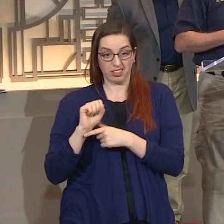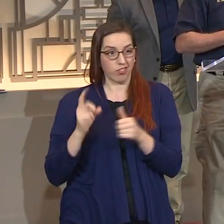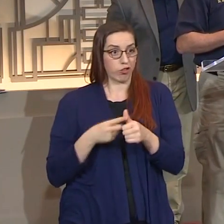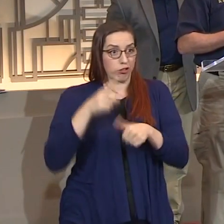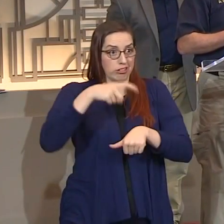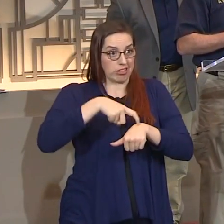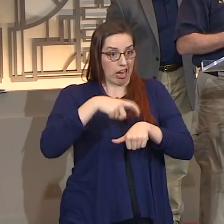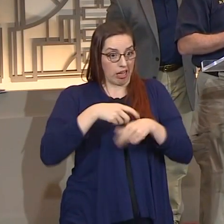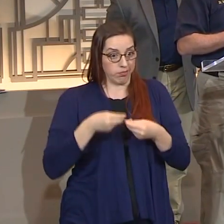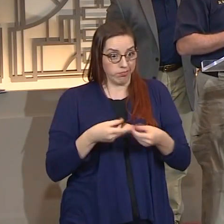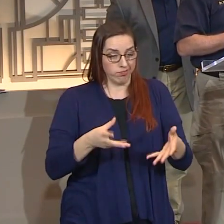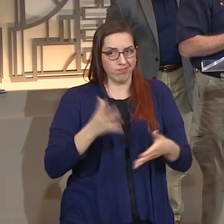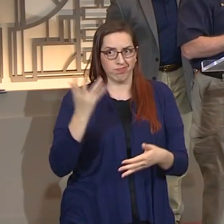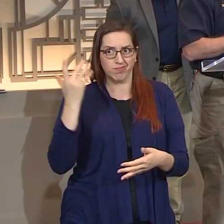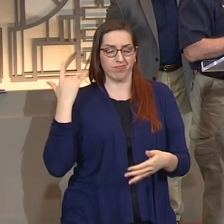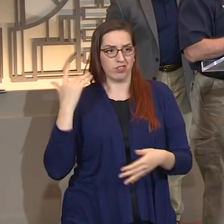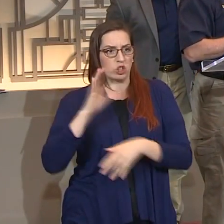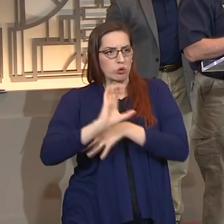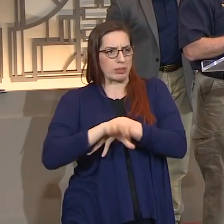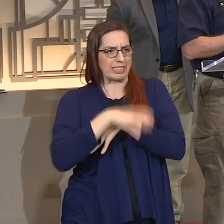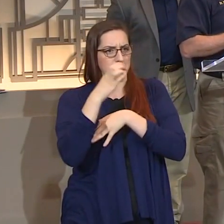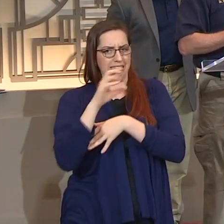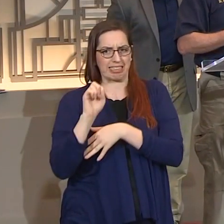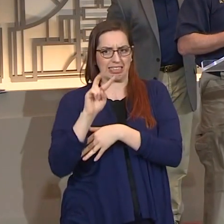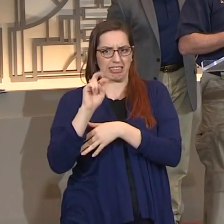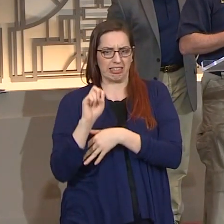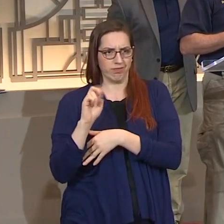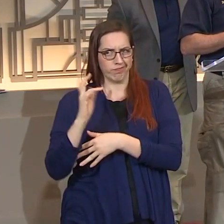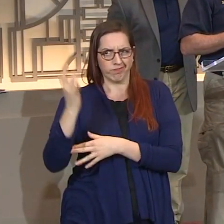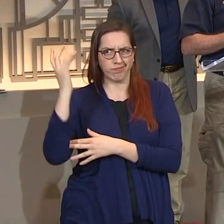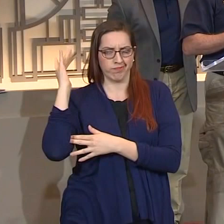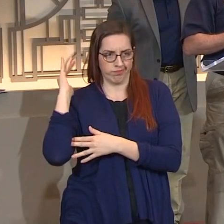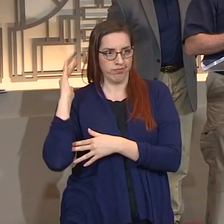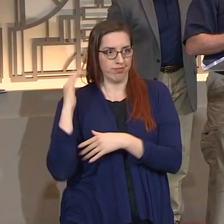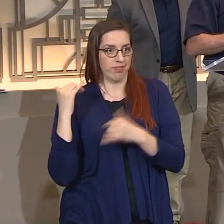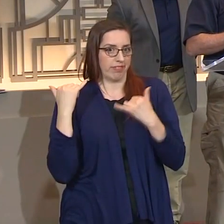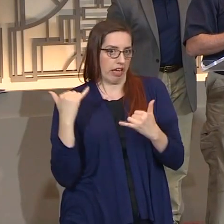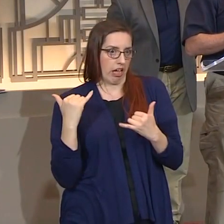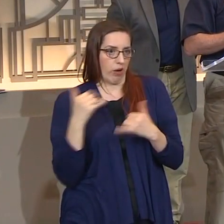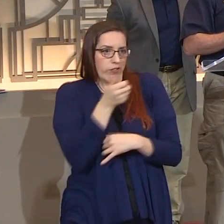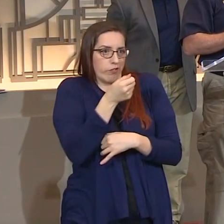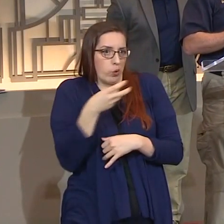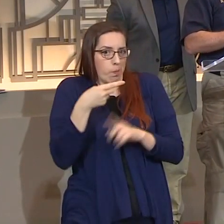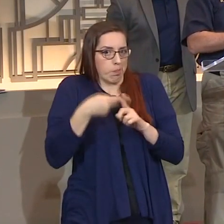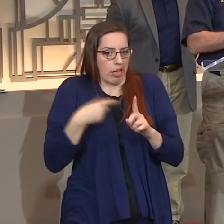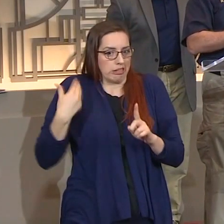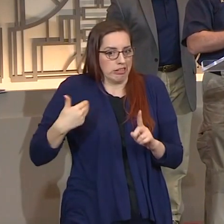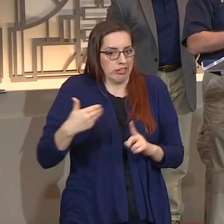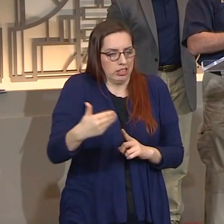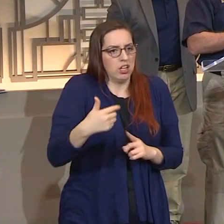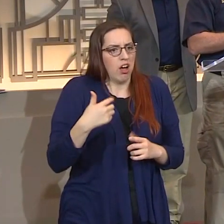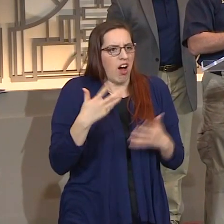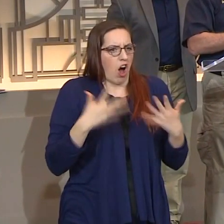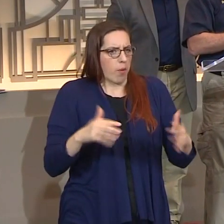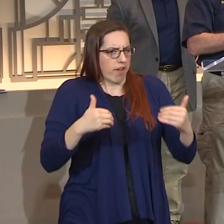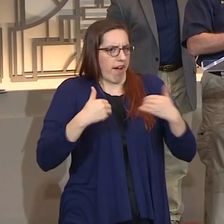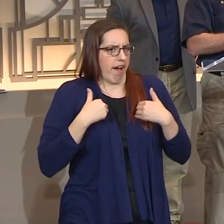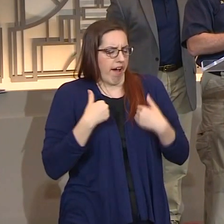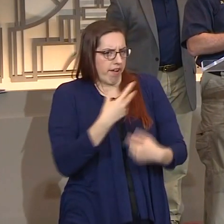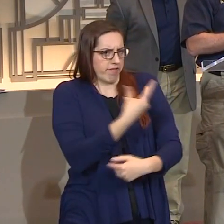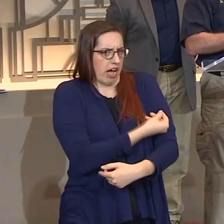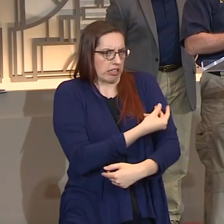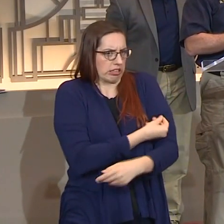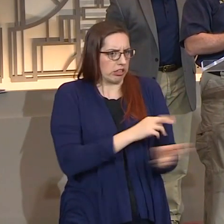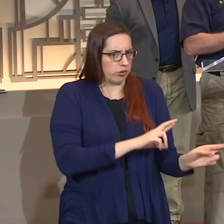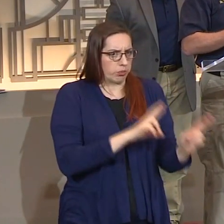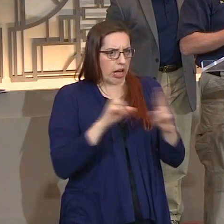case of it that we looked at was on Christmas Eve. So here we are, you know, just a few months later, we've already got a vaccine ready for human trial.